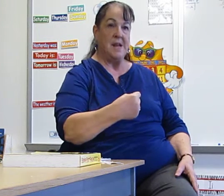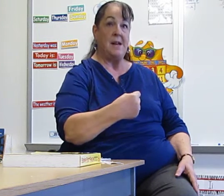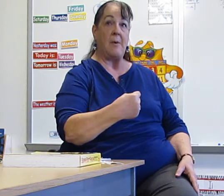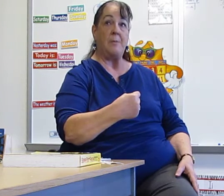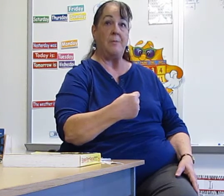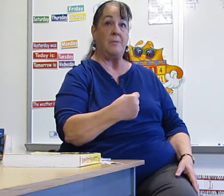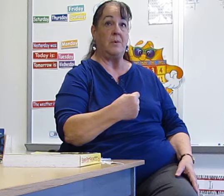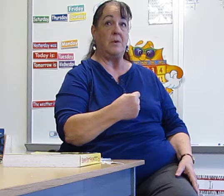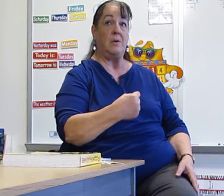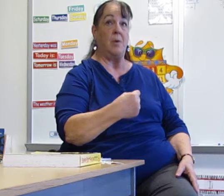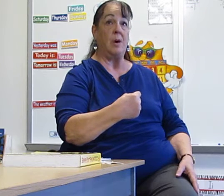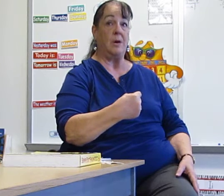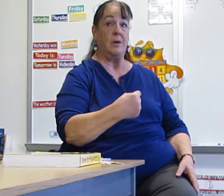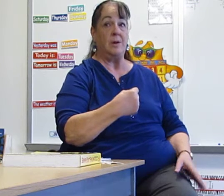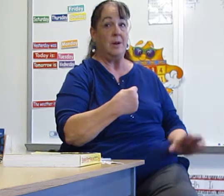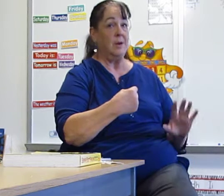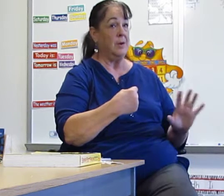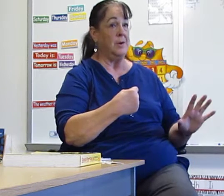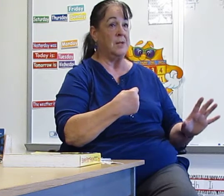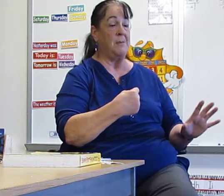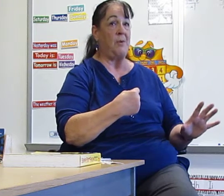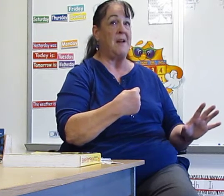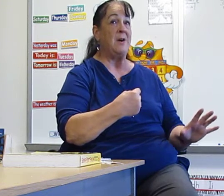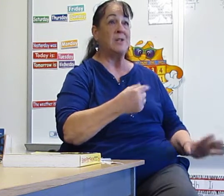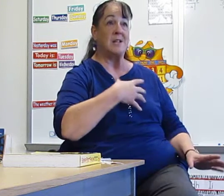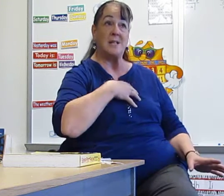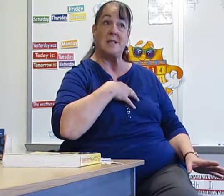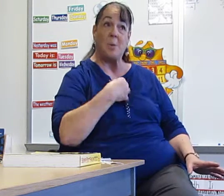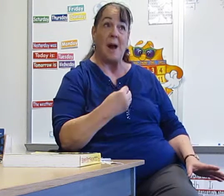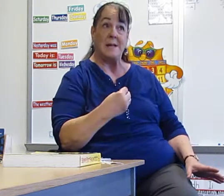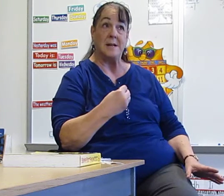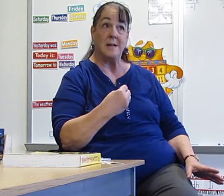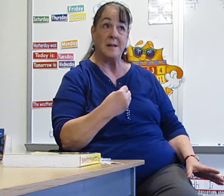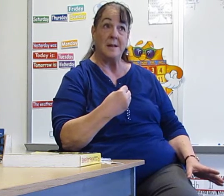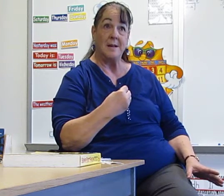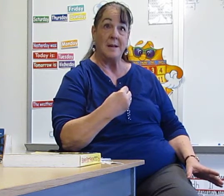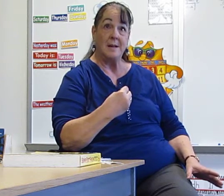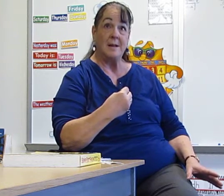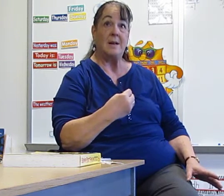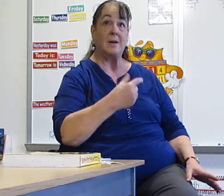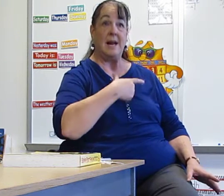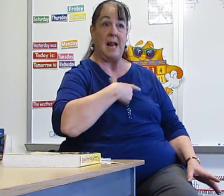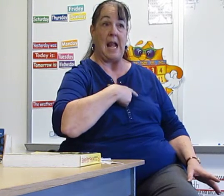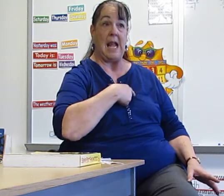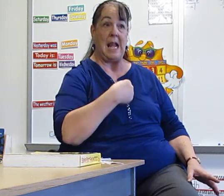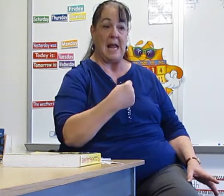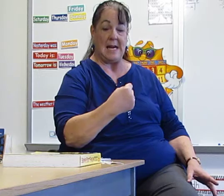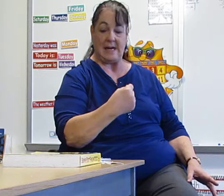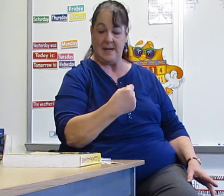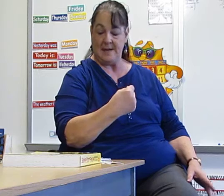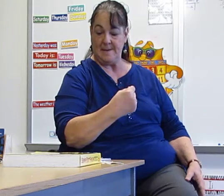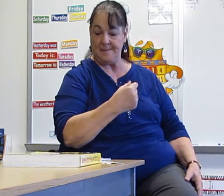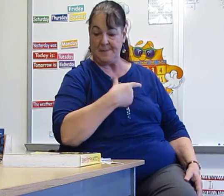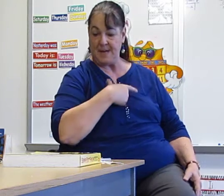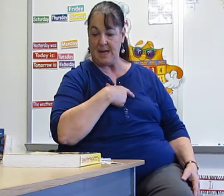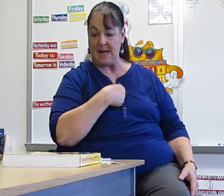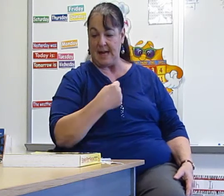Now, don't use any more fingers, because this is white. Okay. Light. Light.